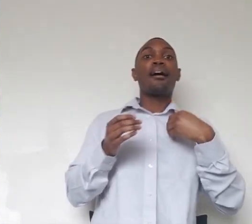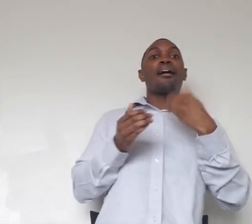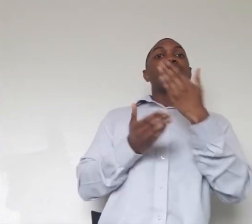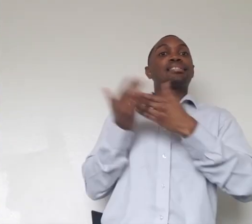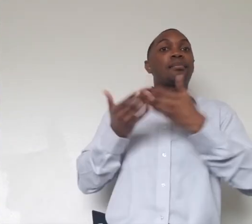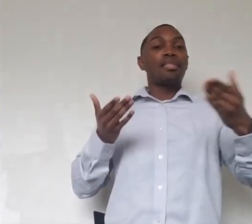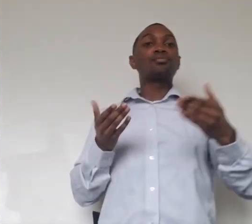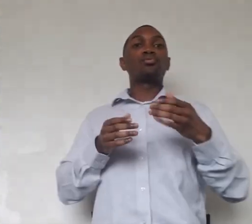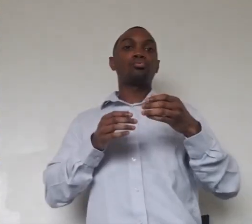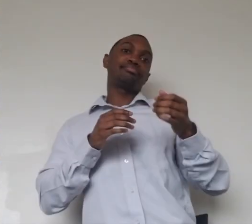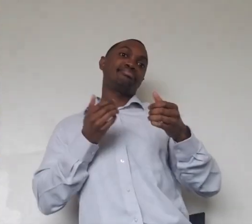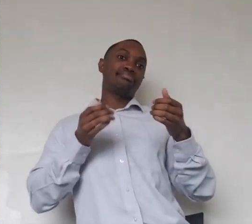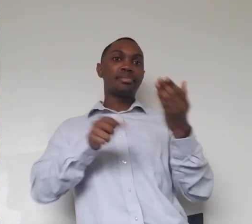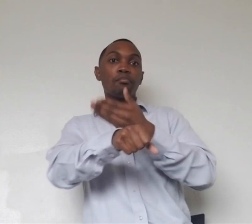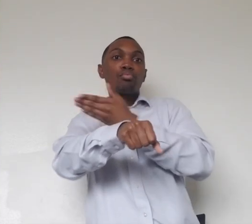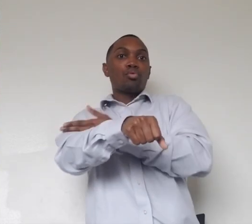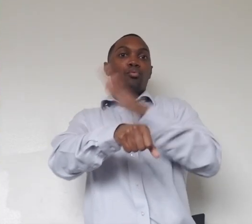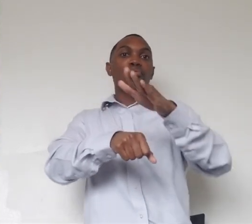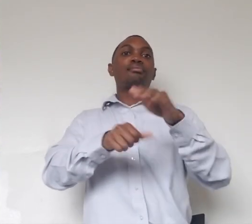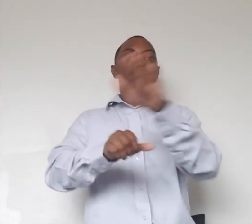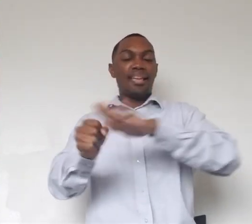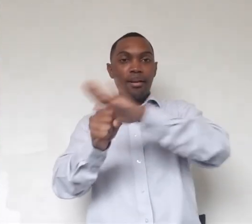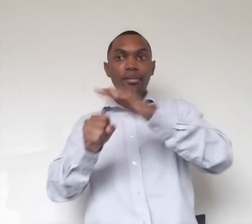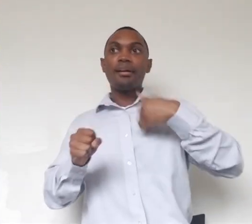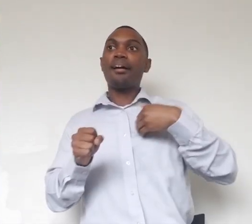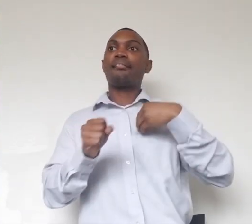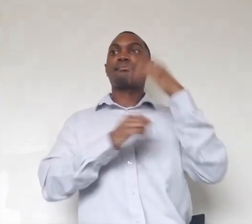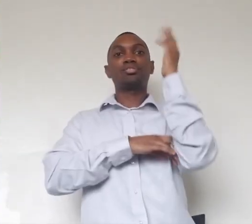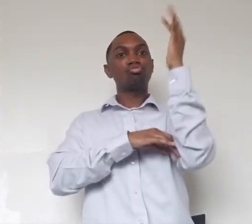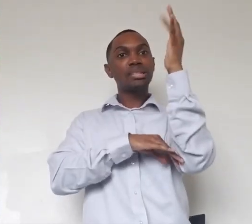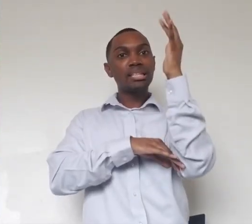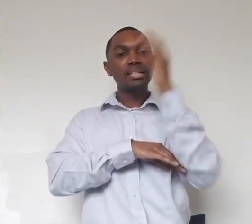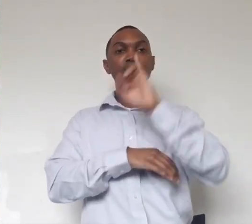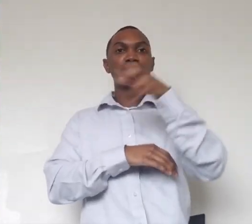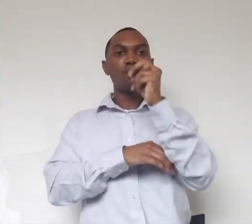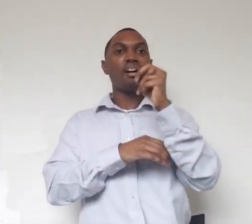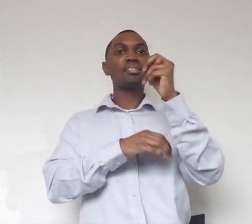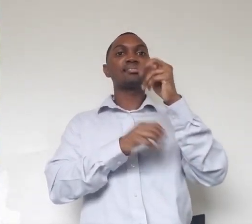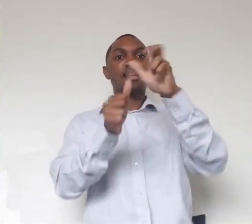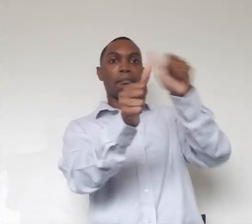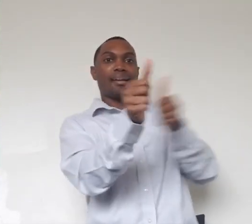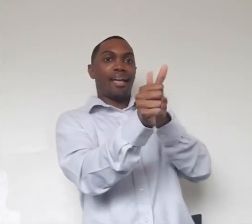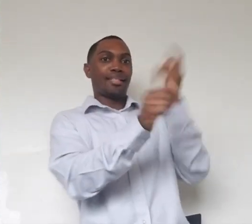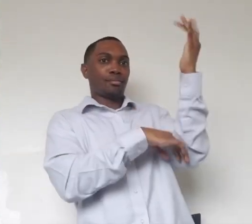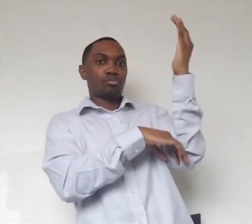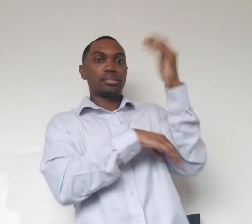habitat, and John's kind of tucked away hiding behind it at this time. We also have this brand new pride rock feature that